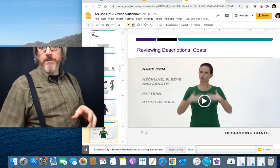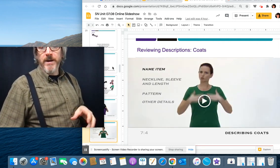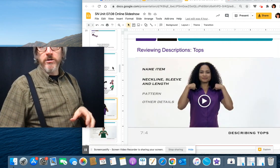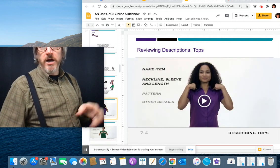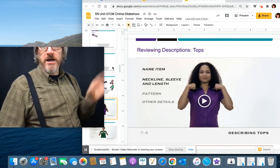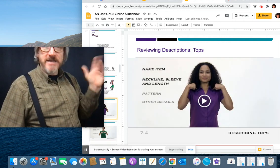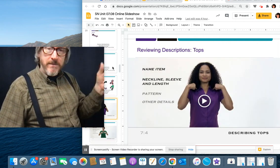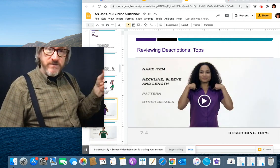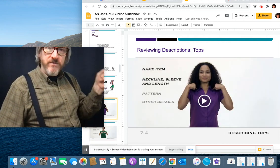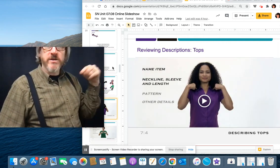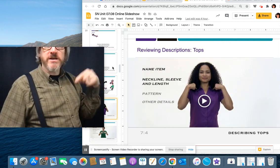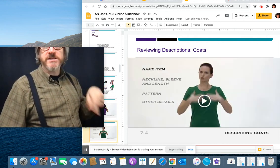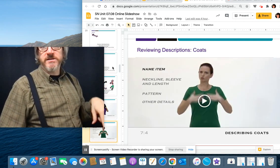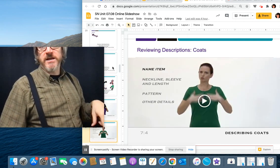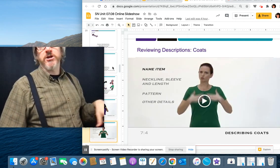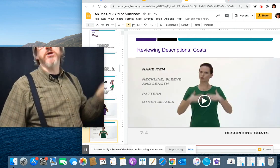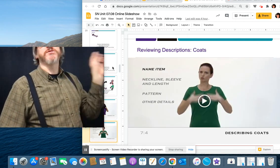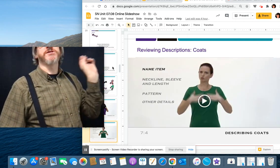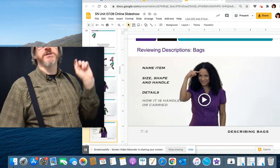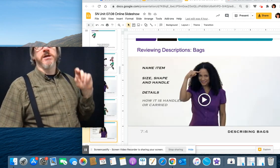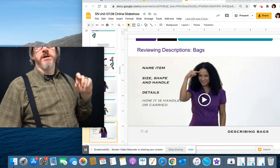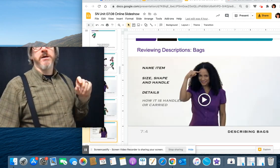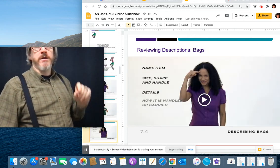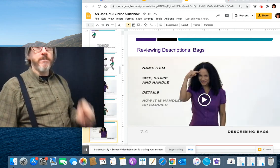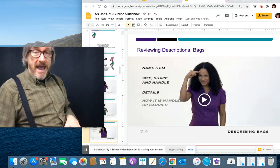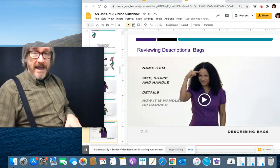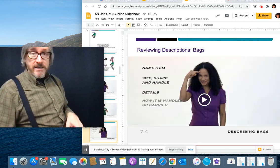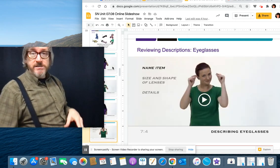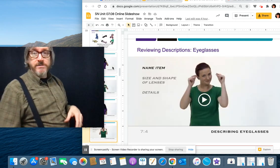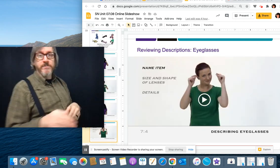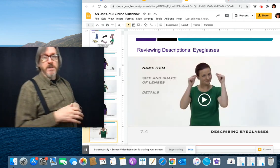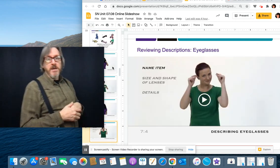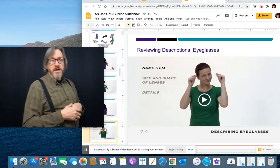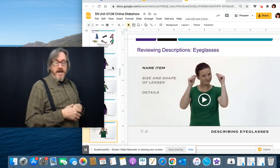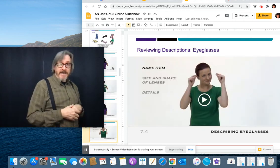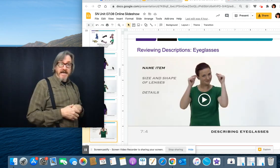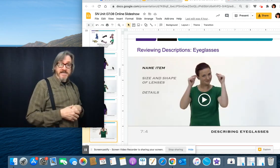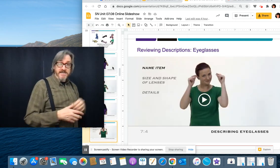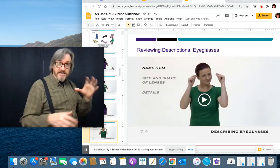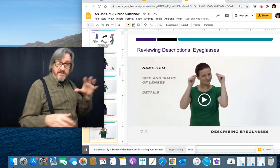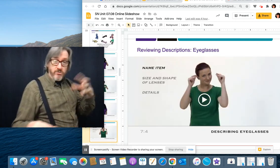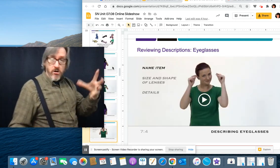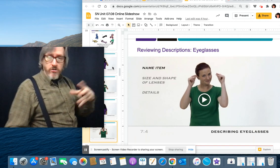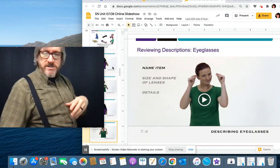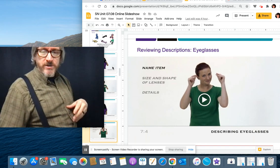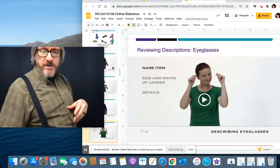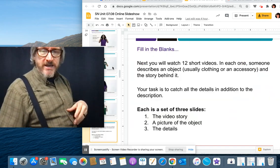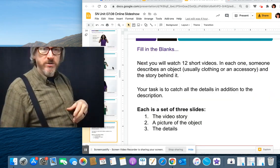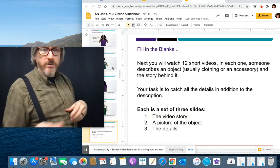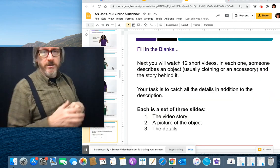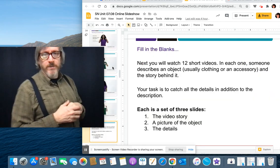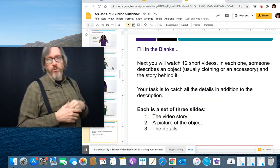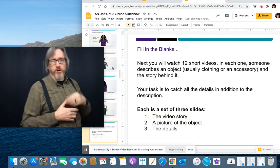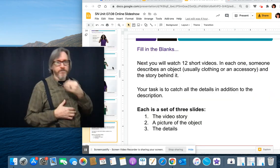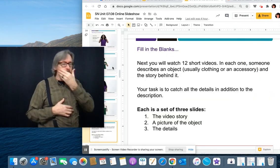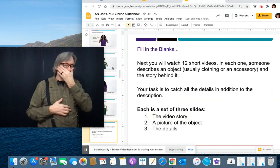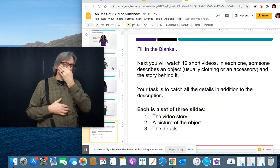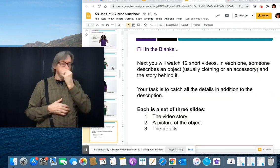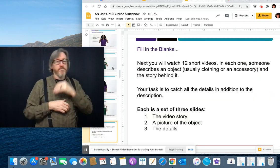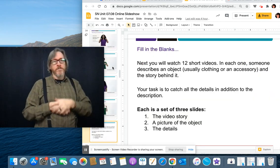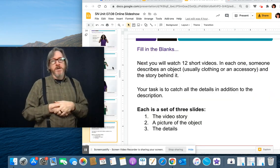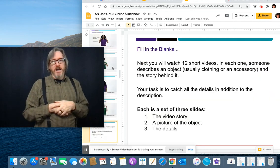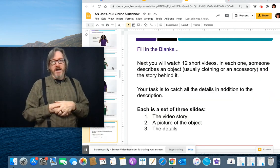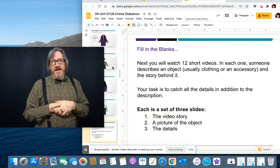so talking about, uh, tops for this, then coats, bags, and eyeglasses. Those are all the ones that we get into a little bit more,